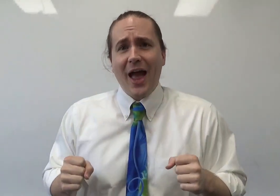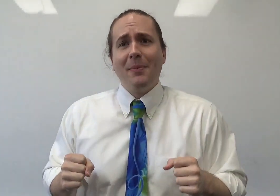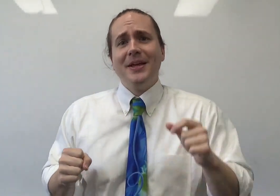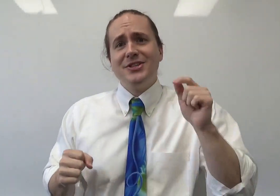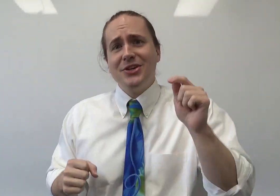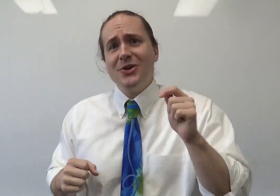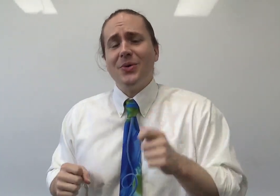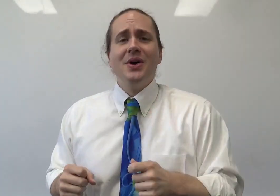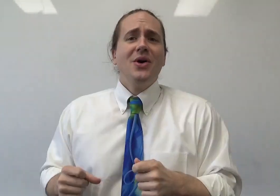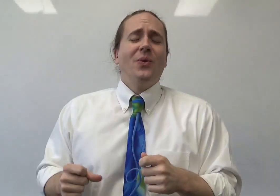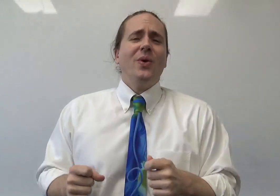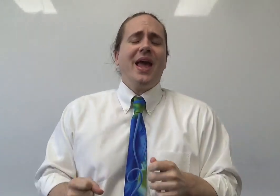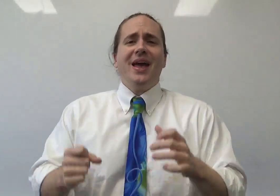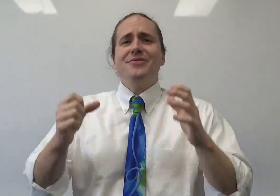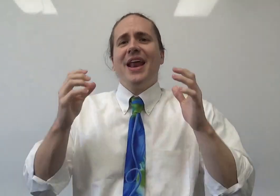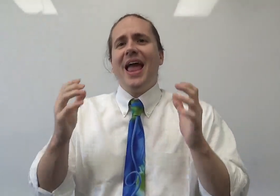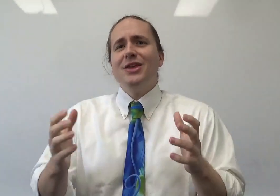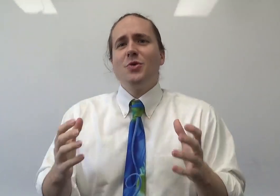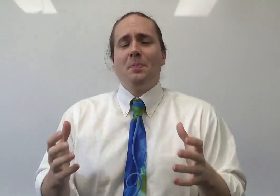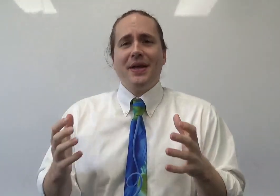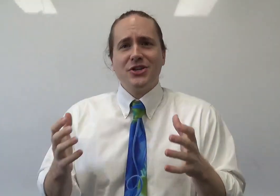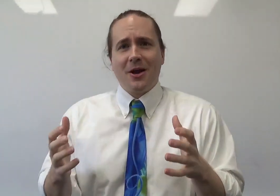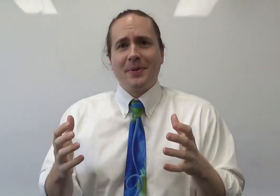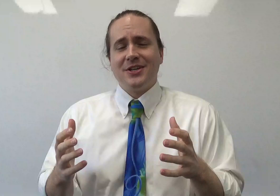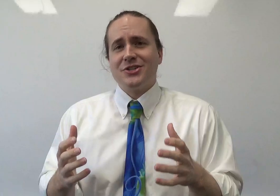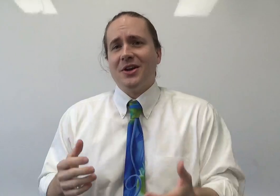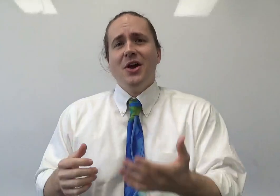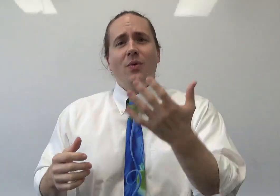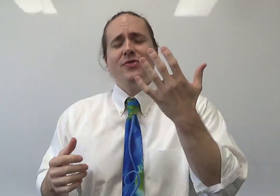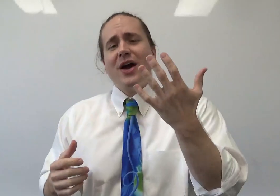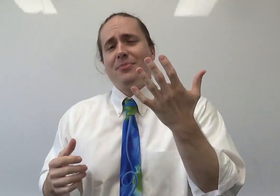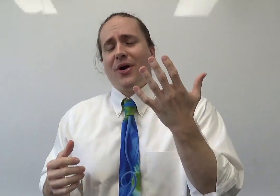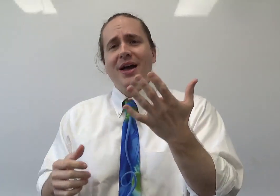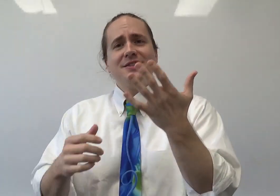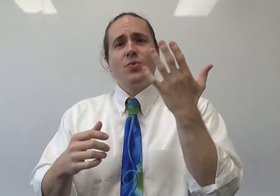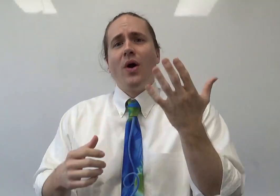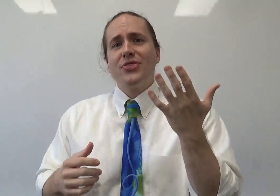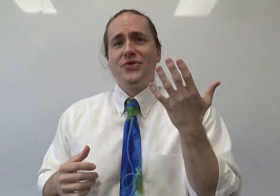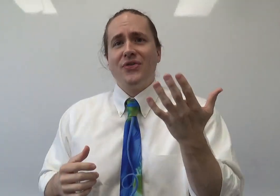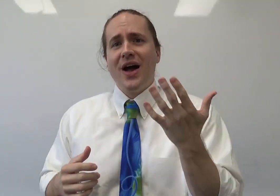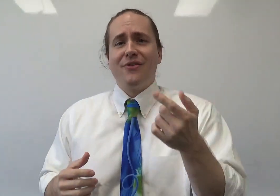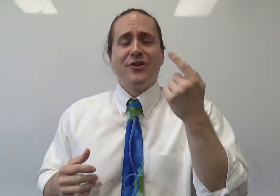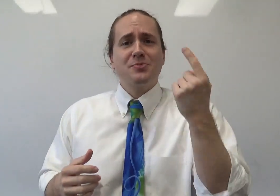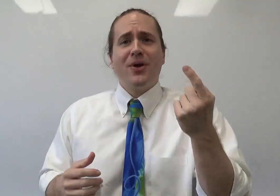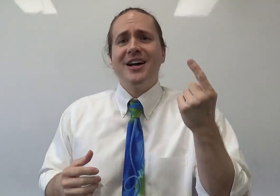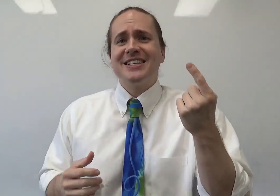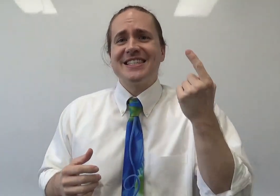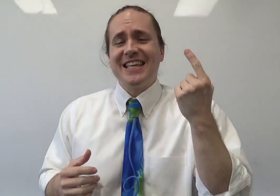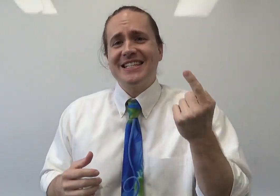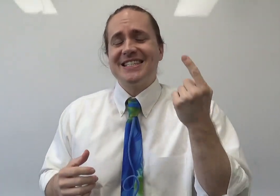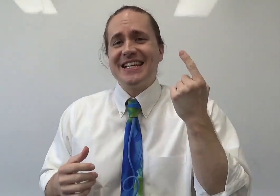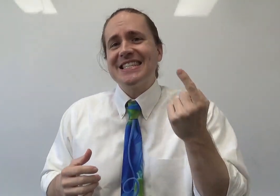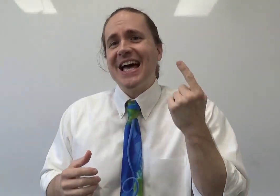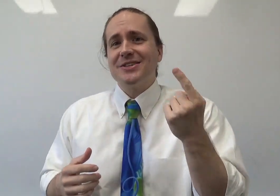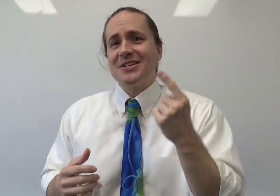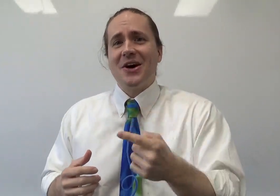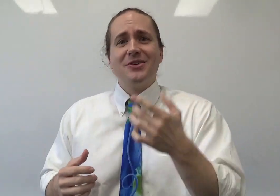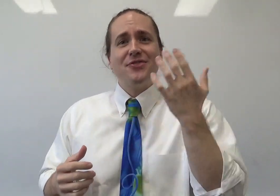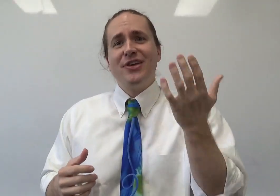Abilene to you. We have an annual pitch competition. We've got prizes one through five. First prize is $6,000. Fifth